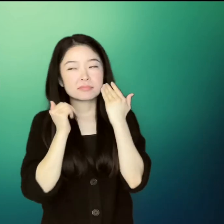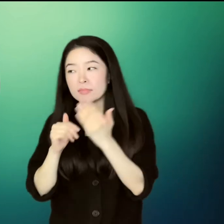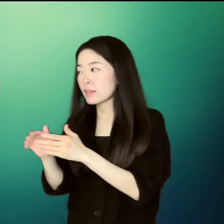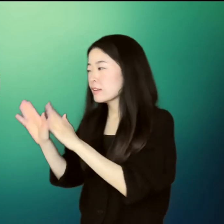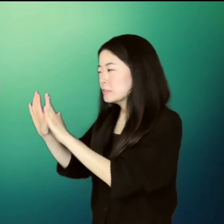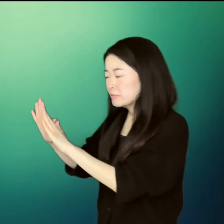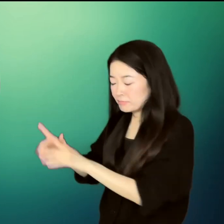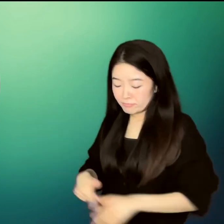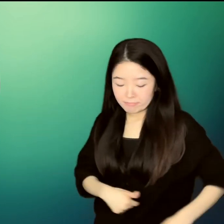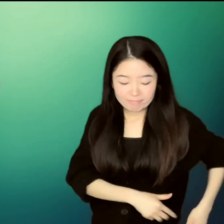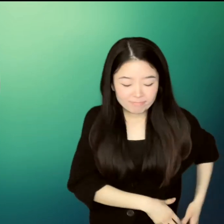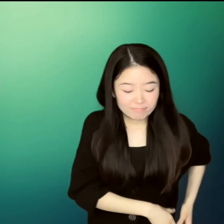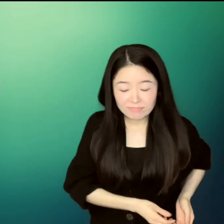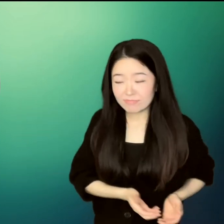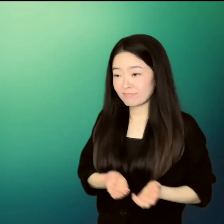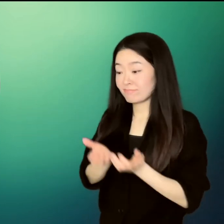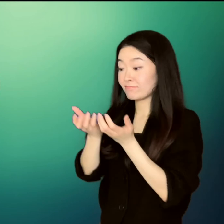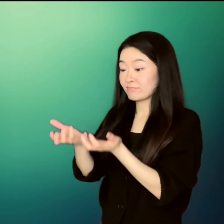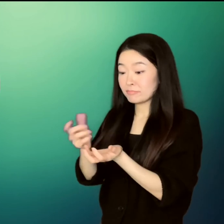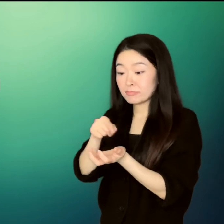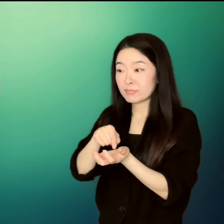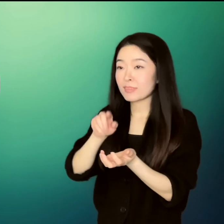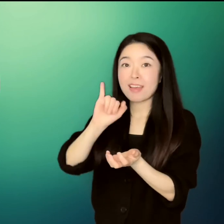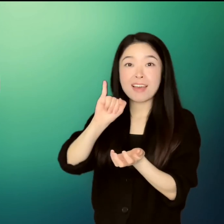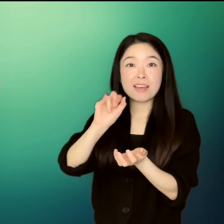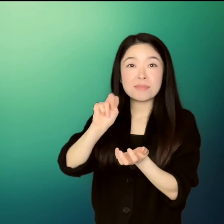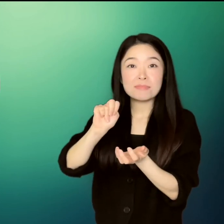pad and a small red satin pouch.